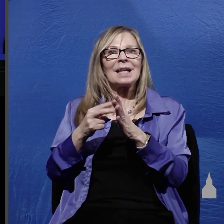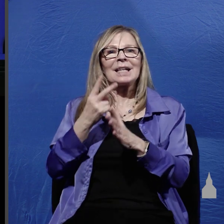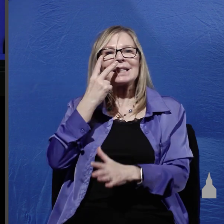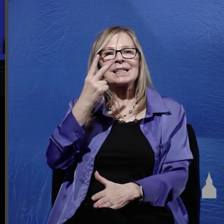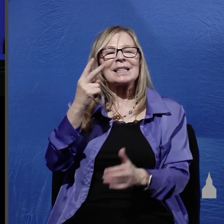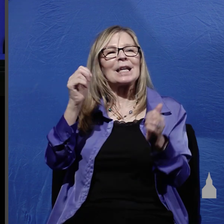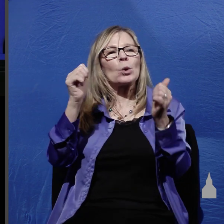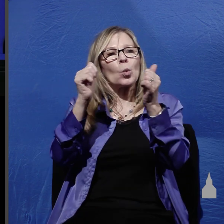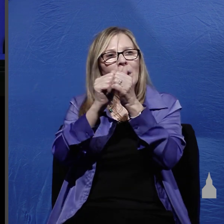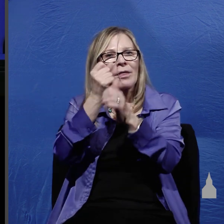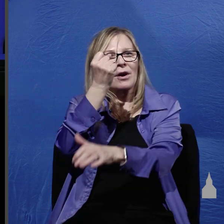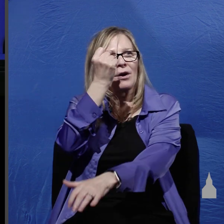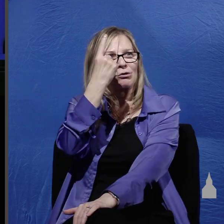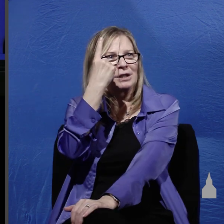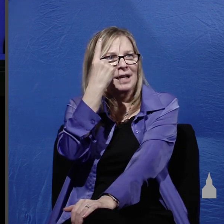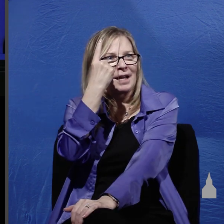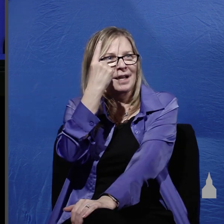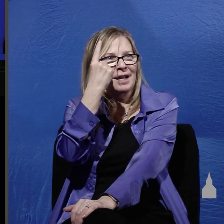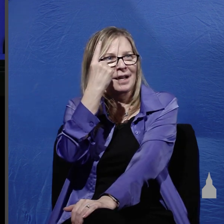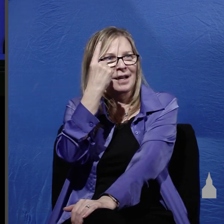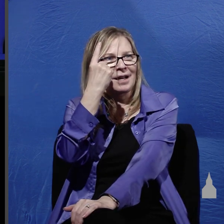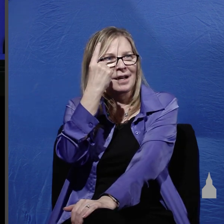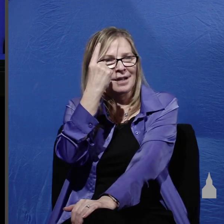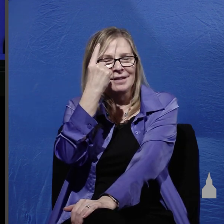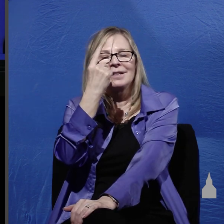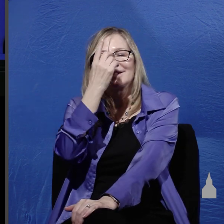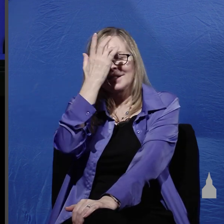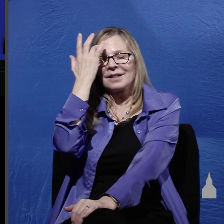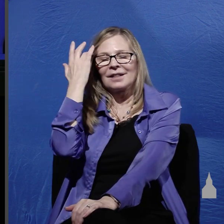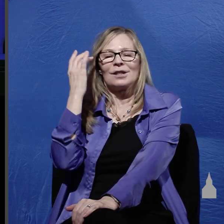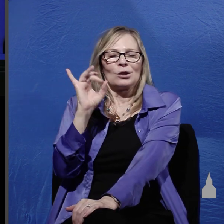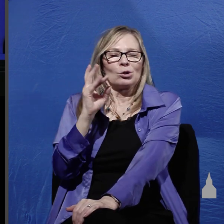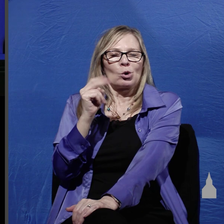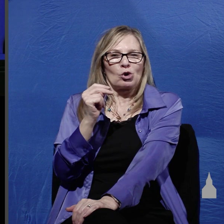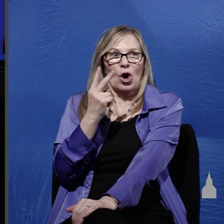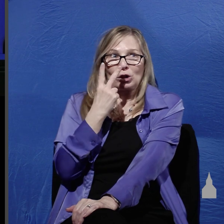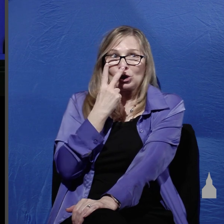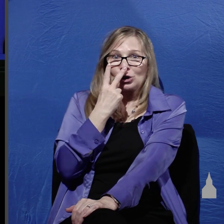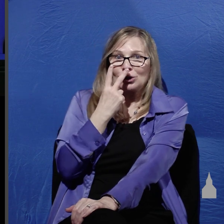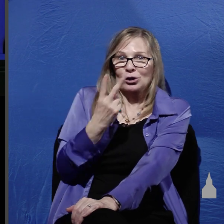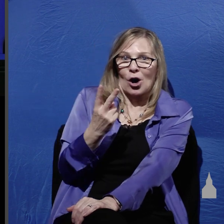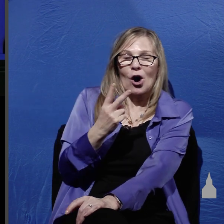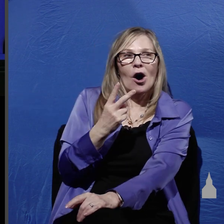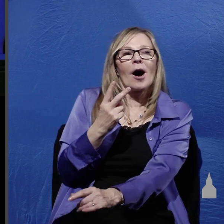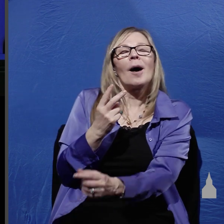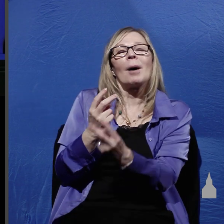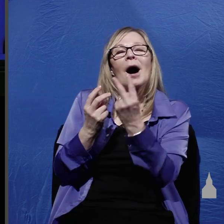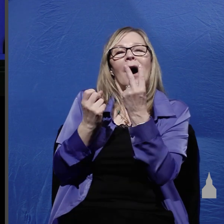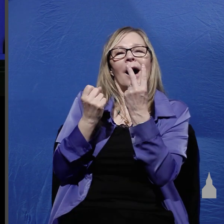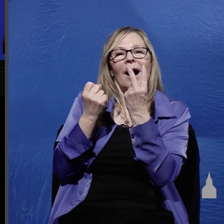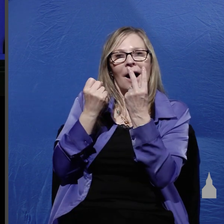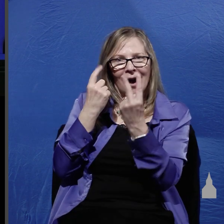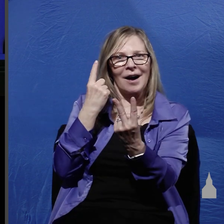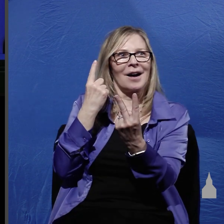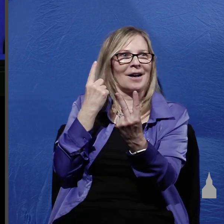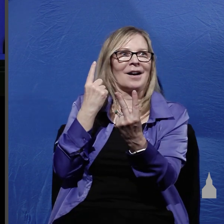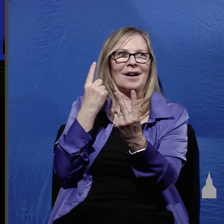understanding in other words John not only saw the grave clothes but he also understood their significance